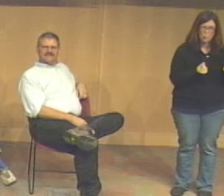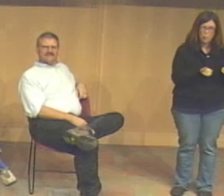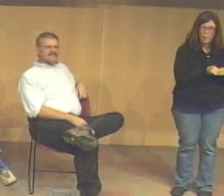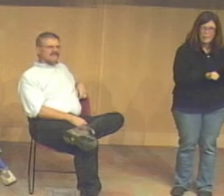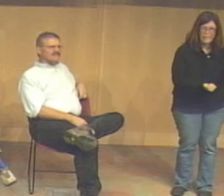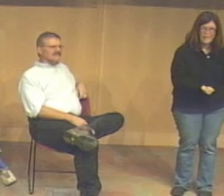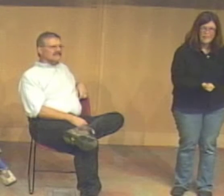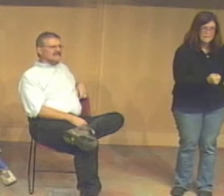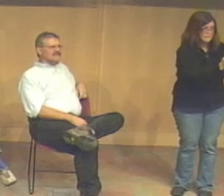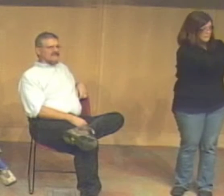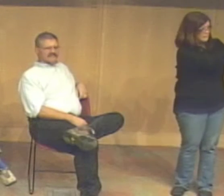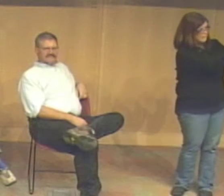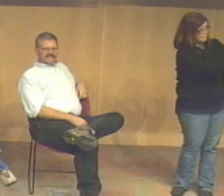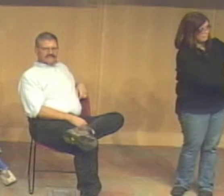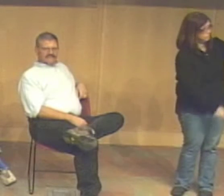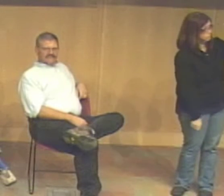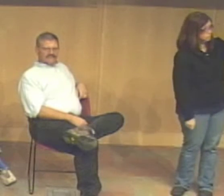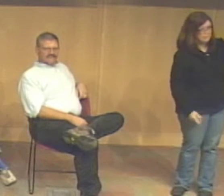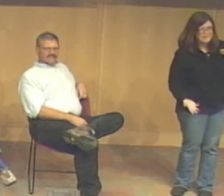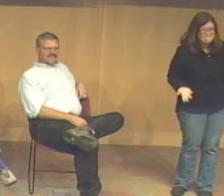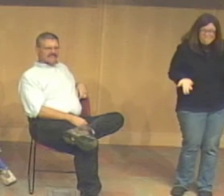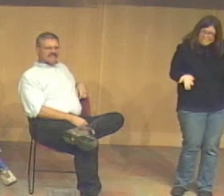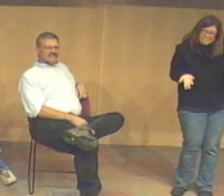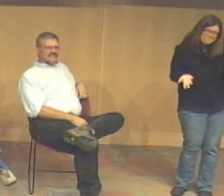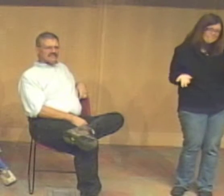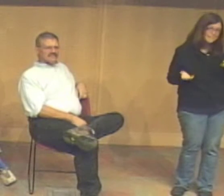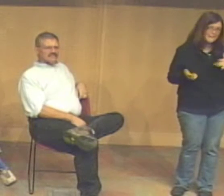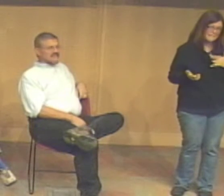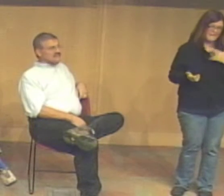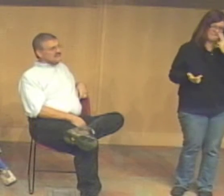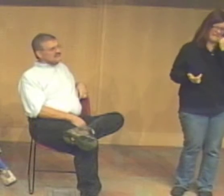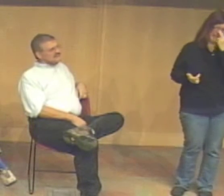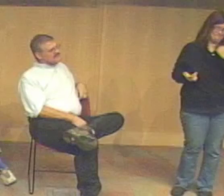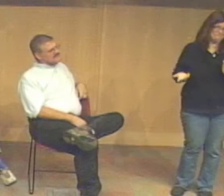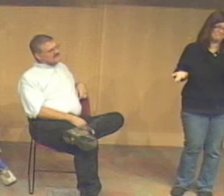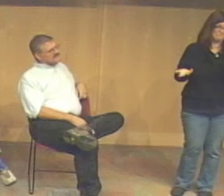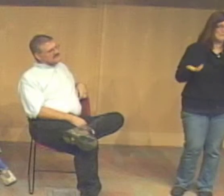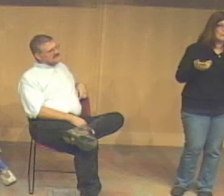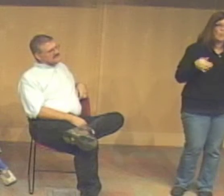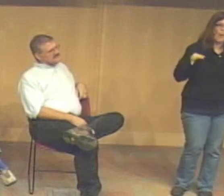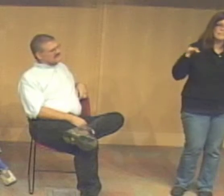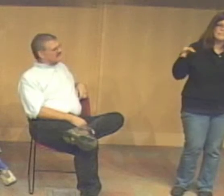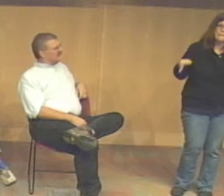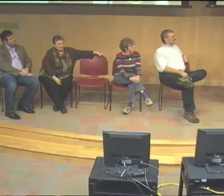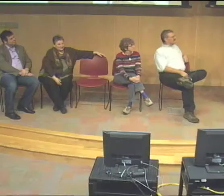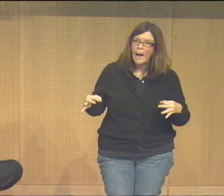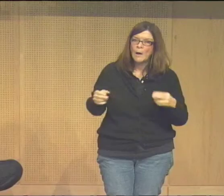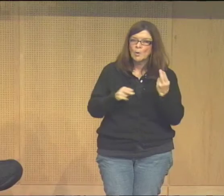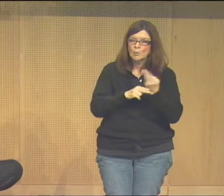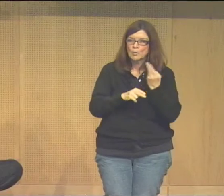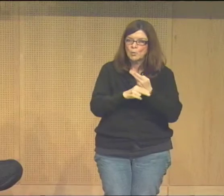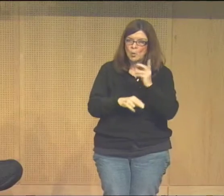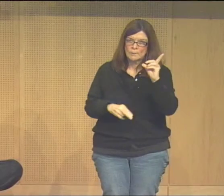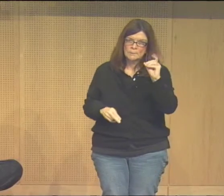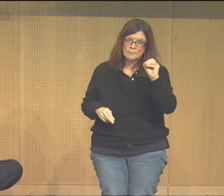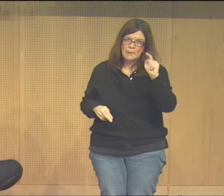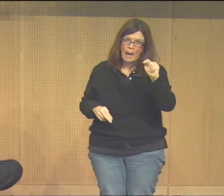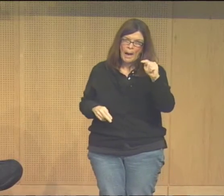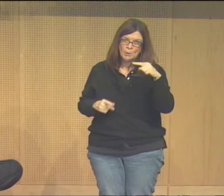I have done them before but you know there I am just staring out at myself and it feels kind of funny so I thought how am I going to do one if I really want to do an